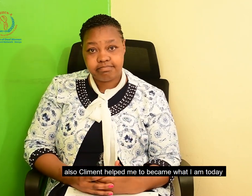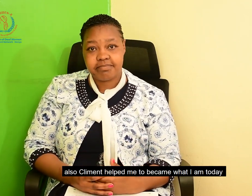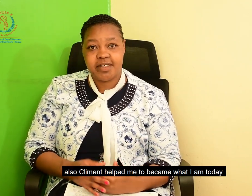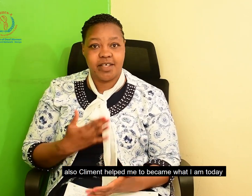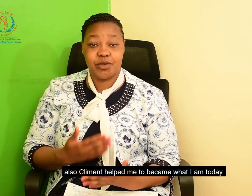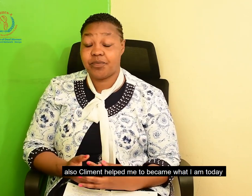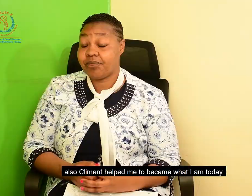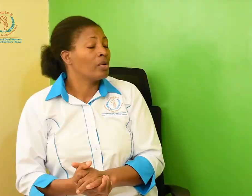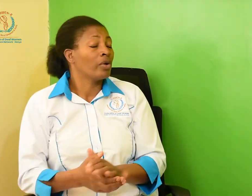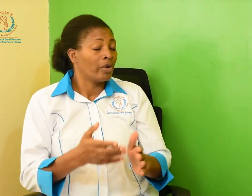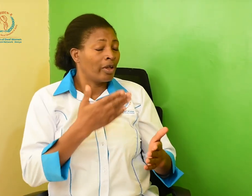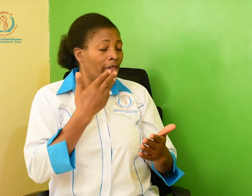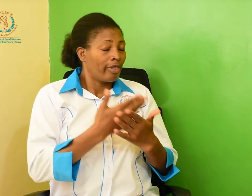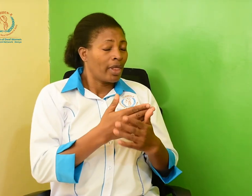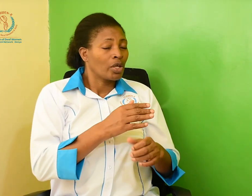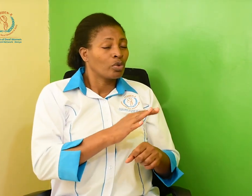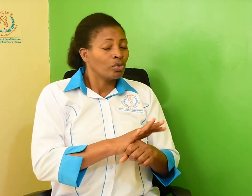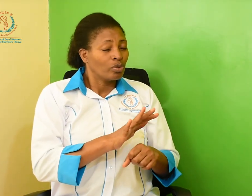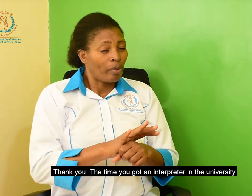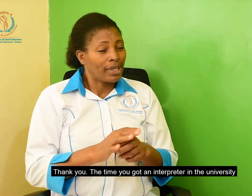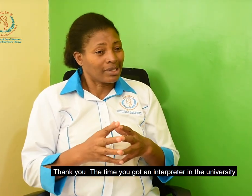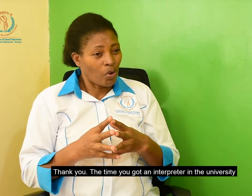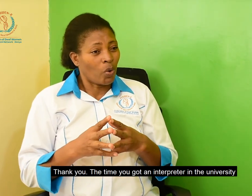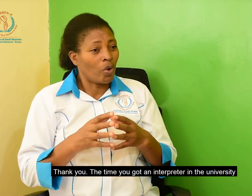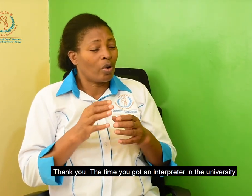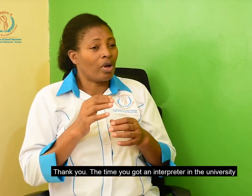Yes. Thank you. Thank you very much.